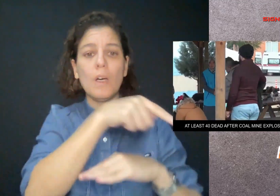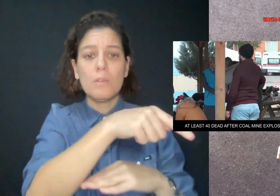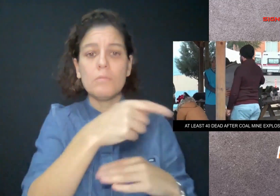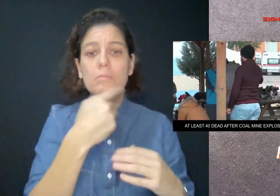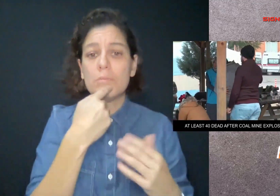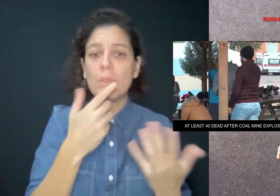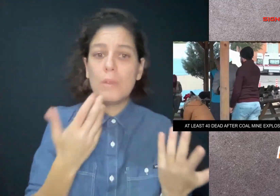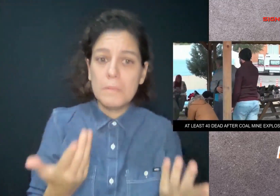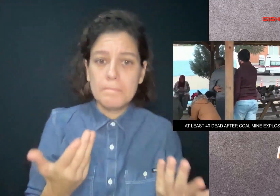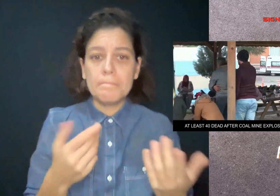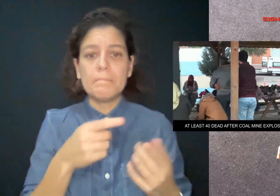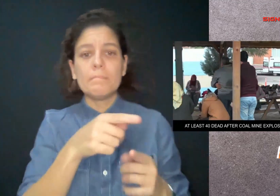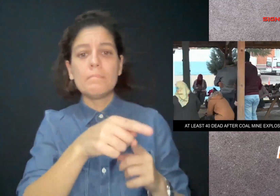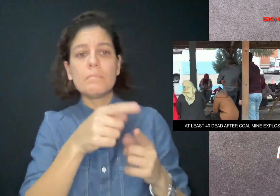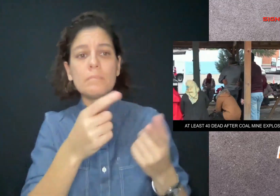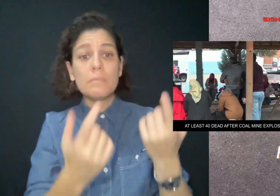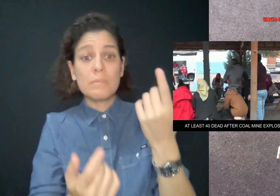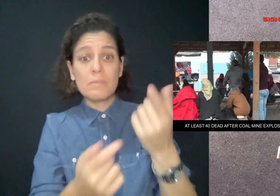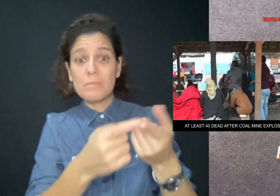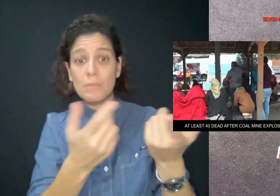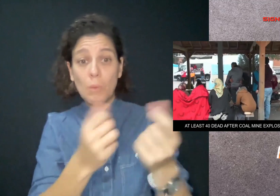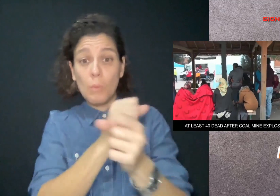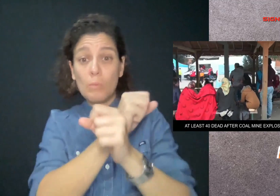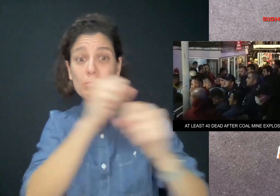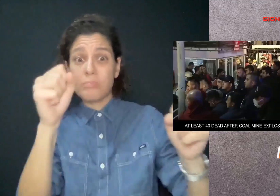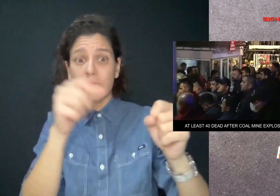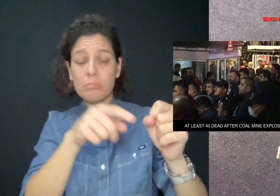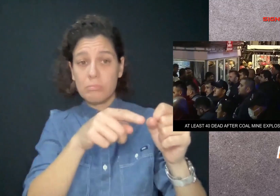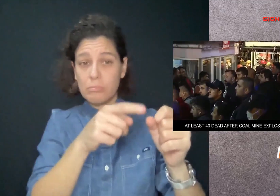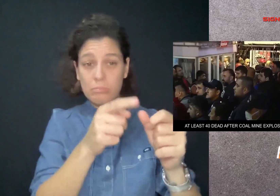And officials say a fire broke out after the blast.